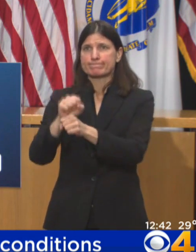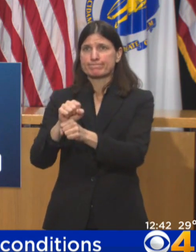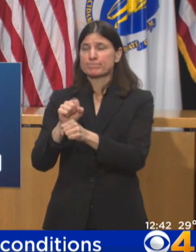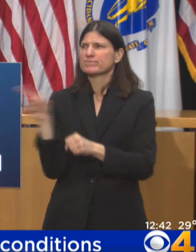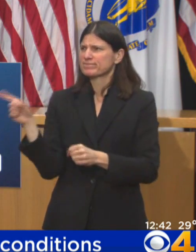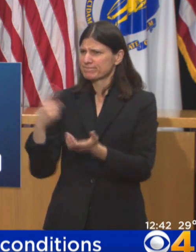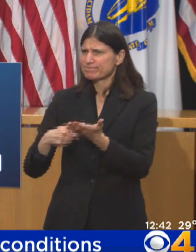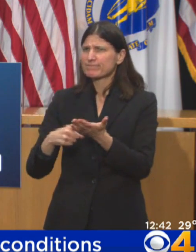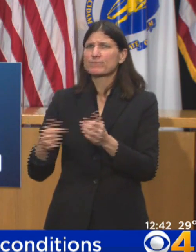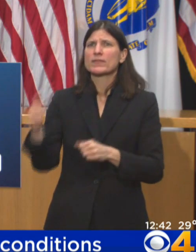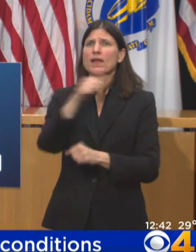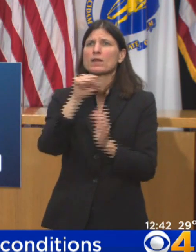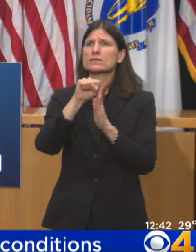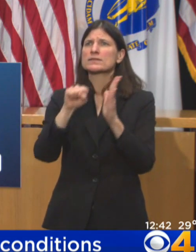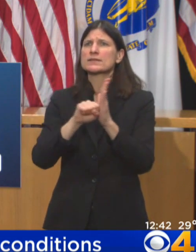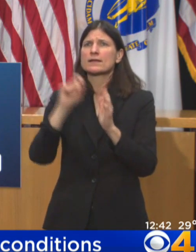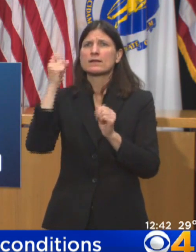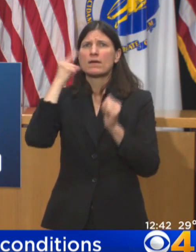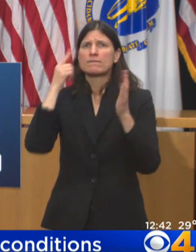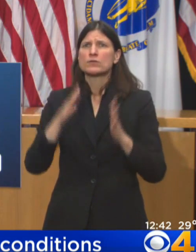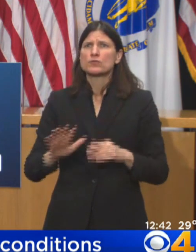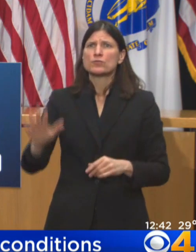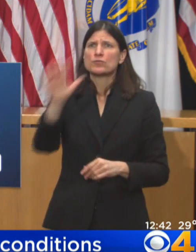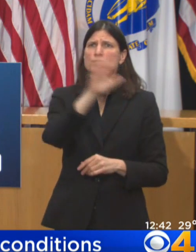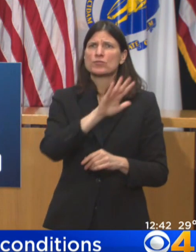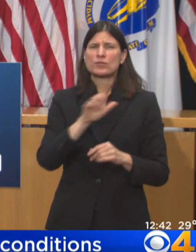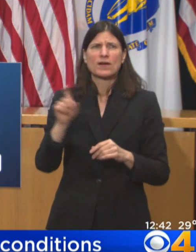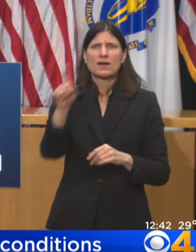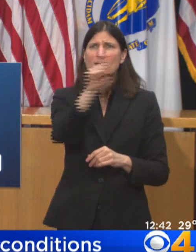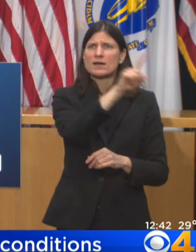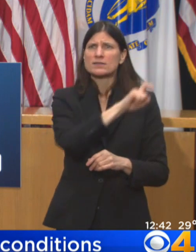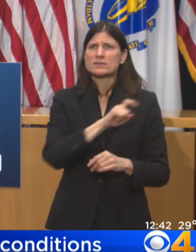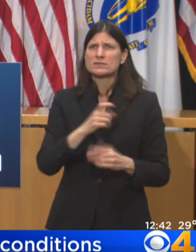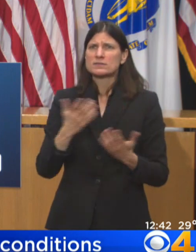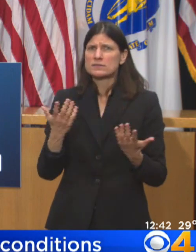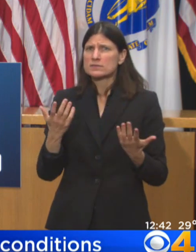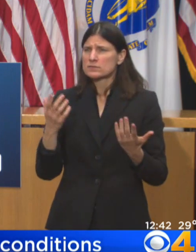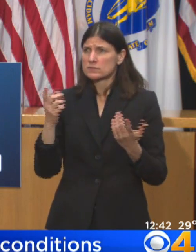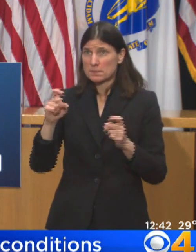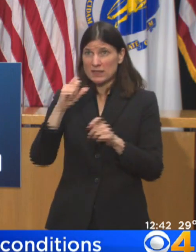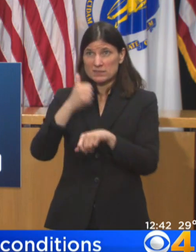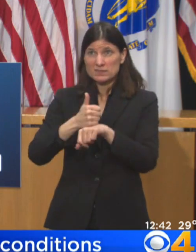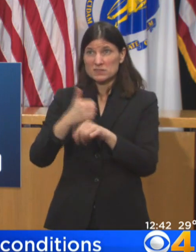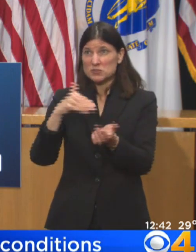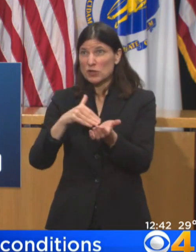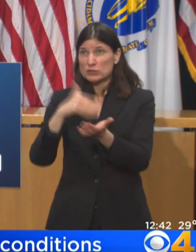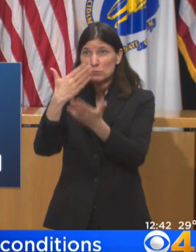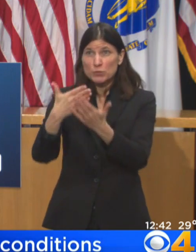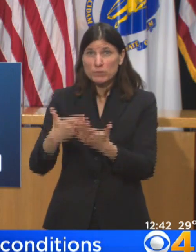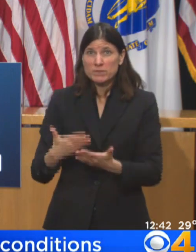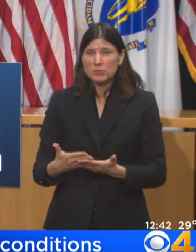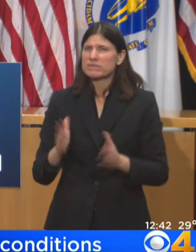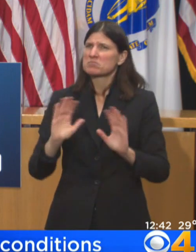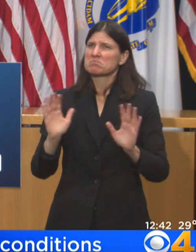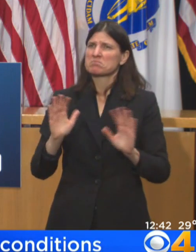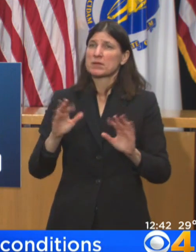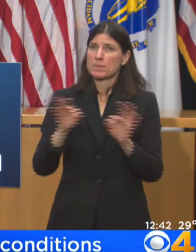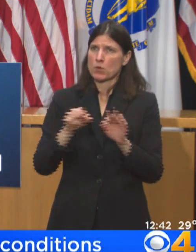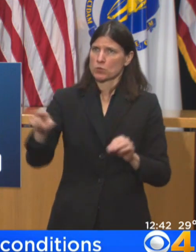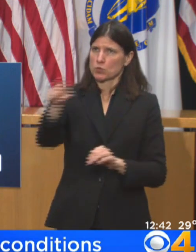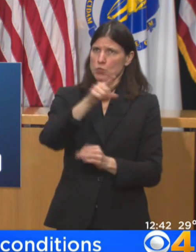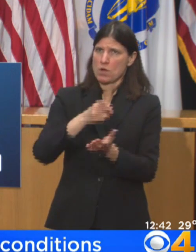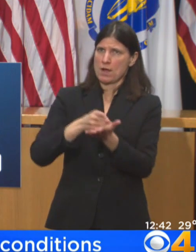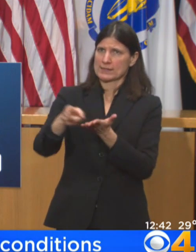they follow the rules. People do follow the rules. And, you know, will there be examples or incidents or circumstances